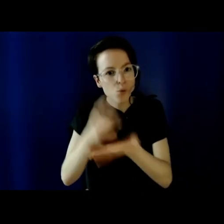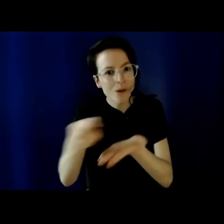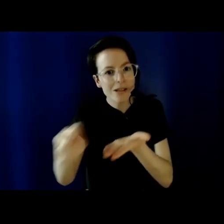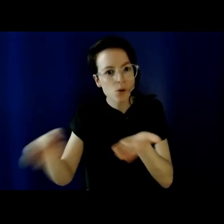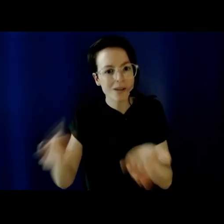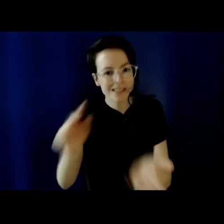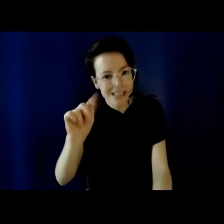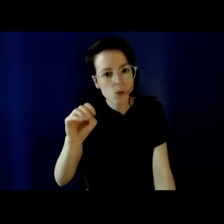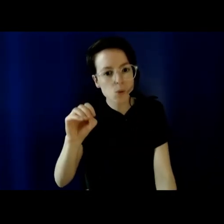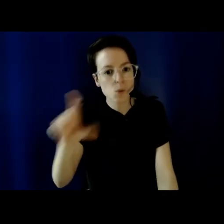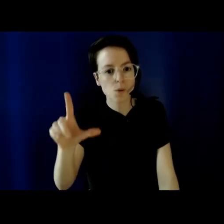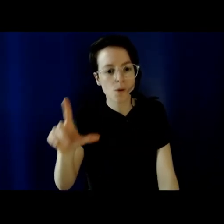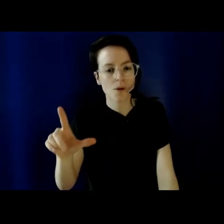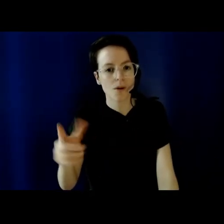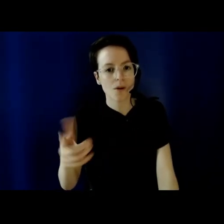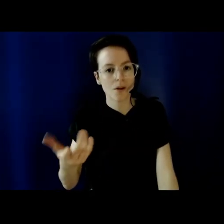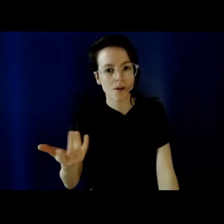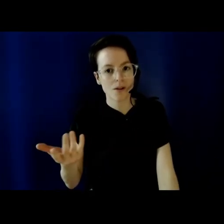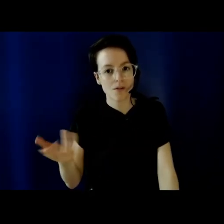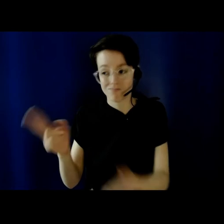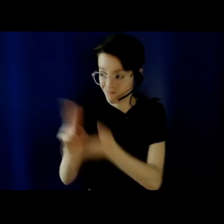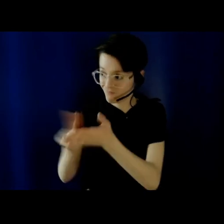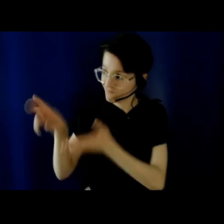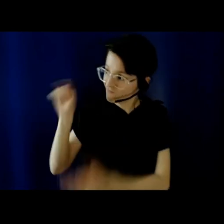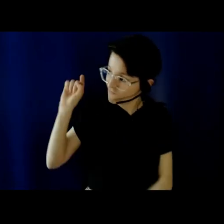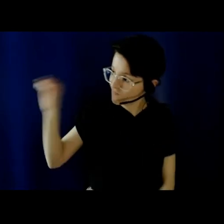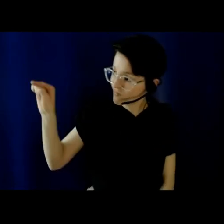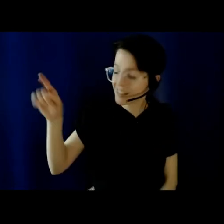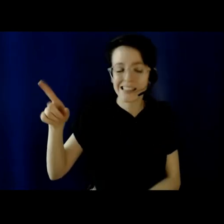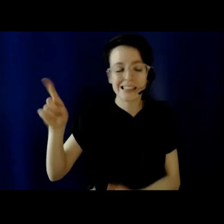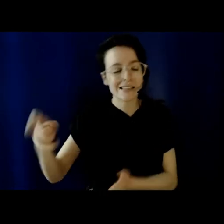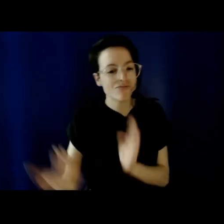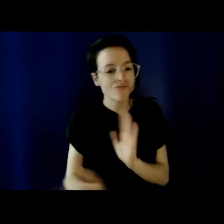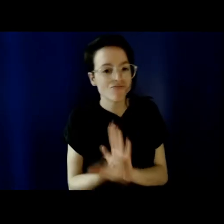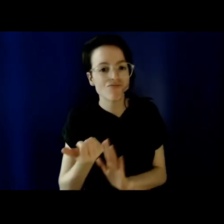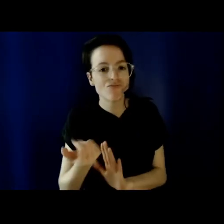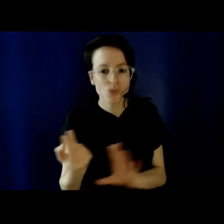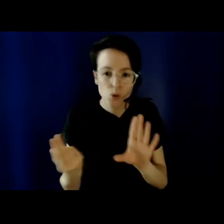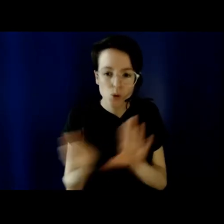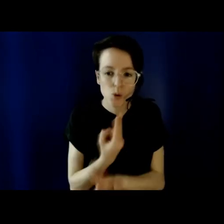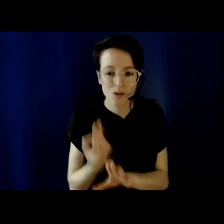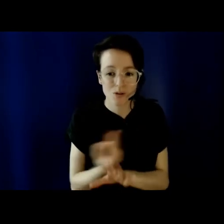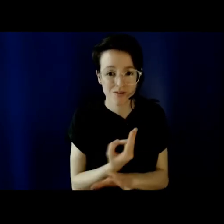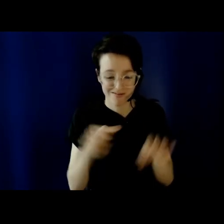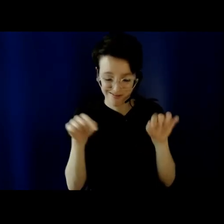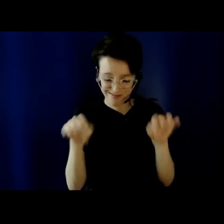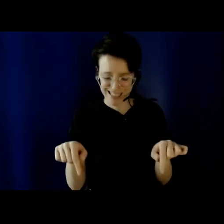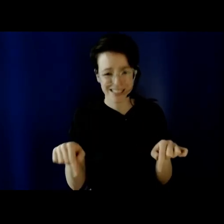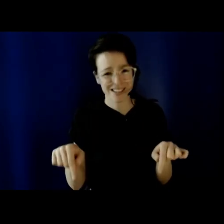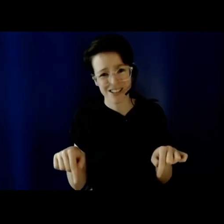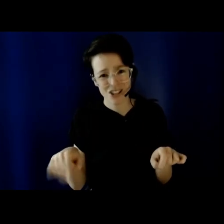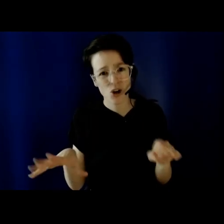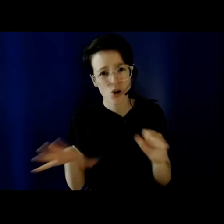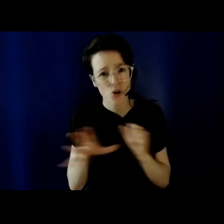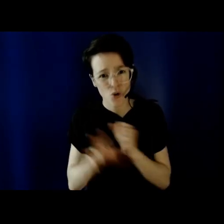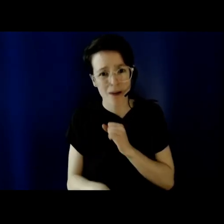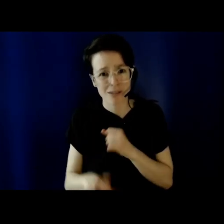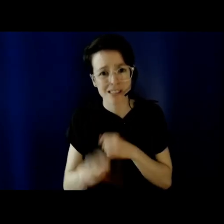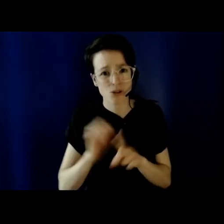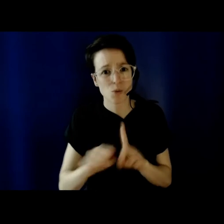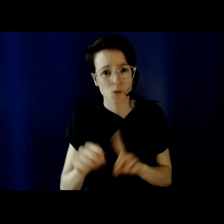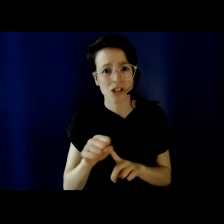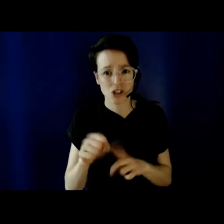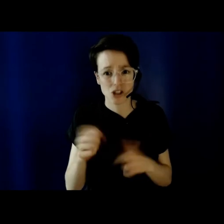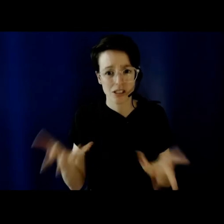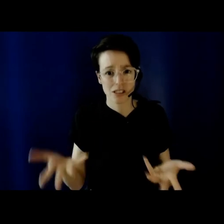It's exactly what UBC needs right now to take advantage of the pretty crappy situation that the world has thrown at us with COVID.